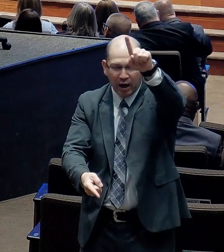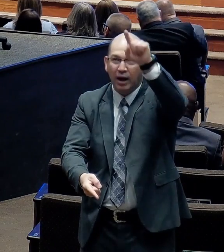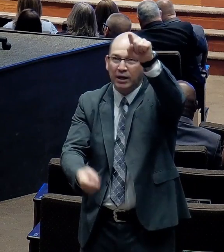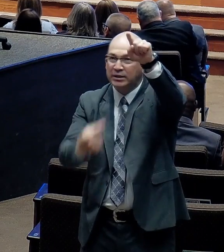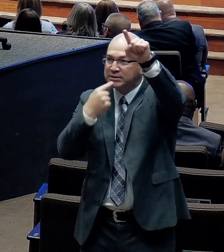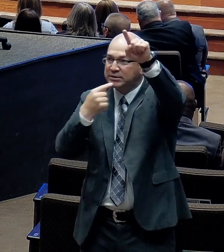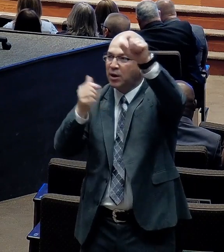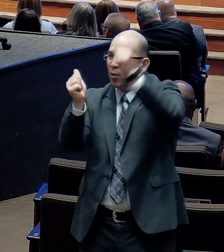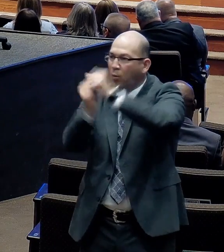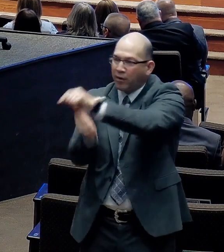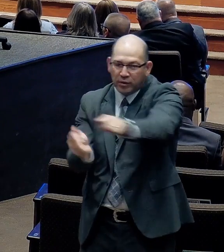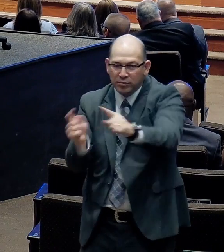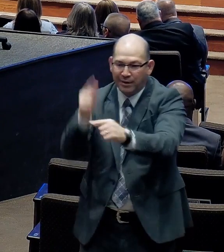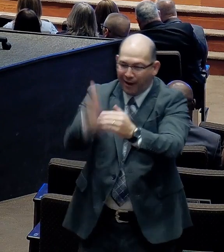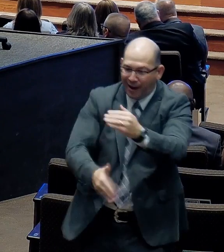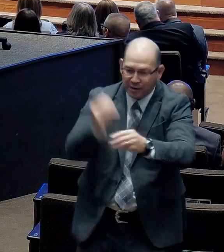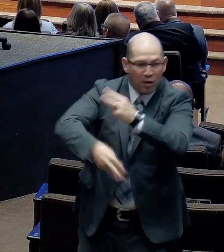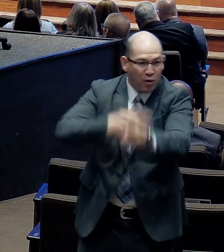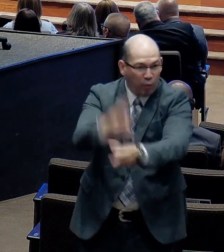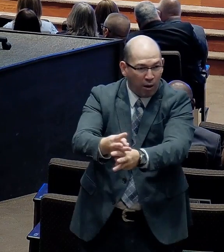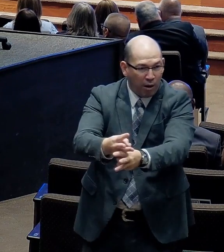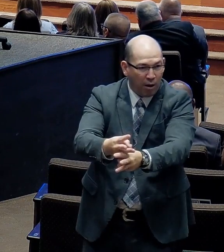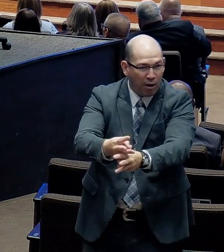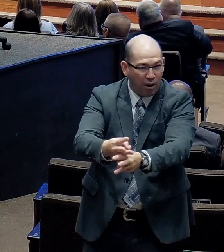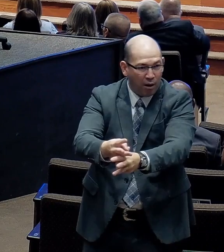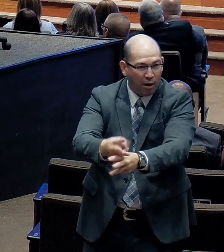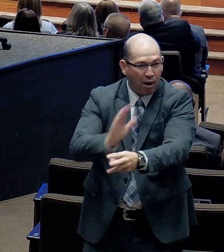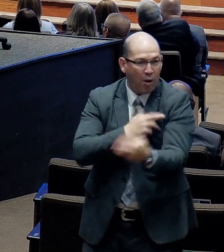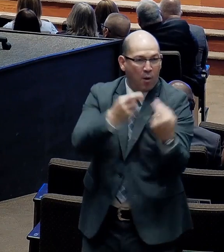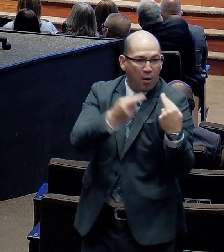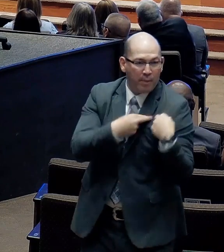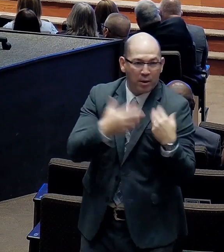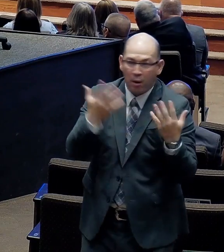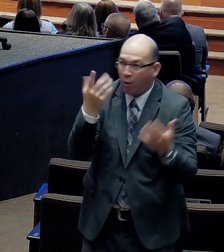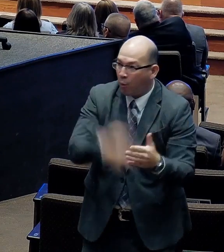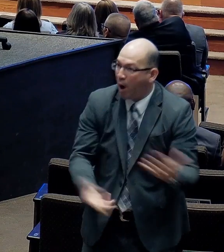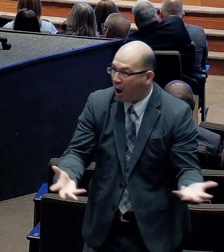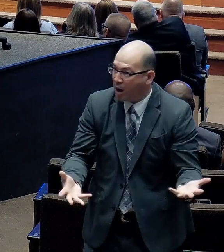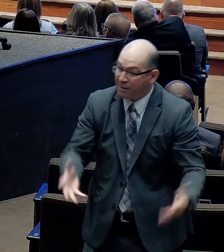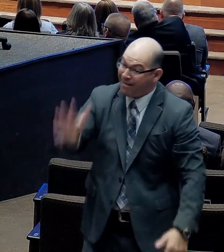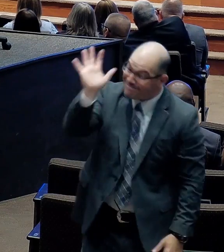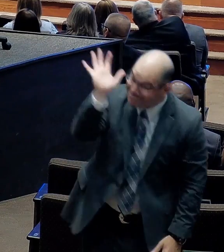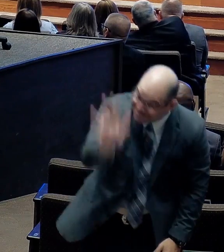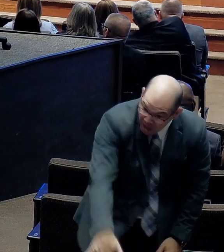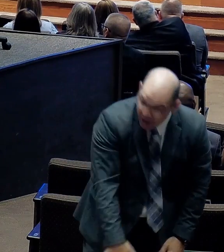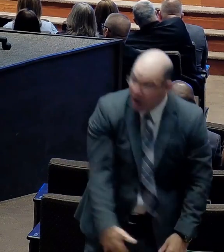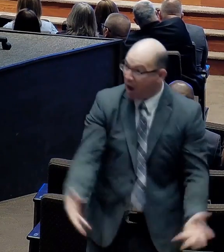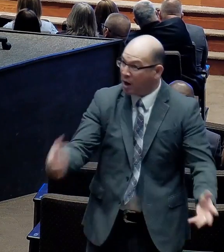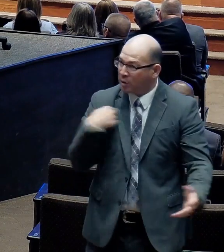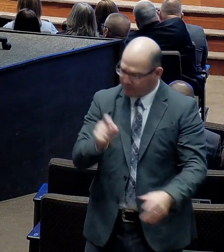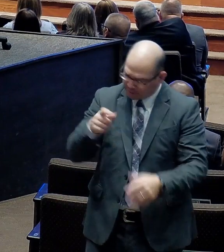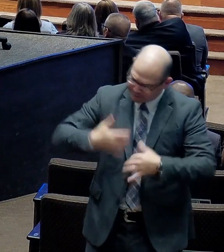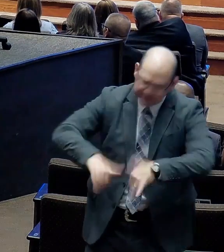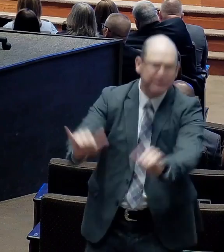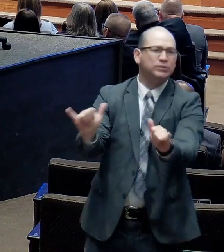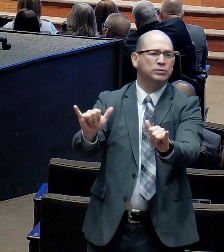of the world. That's our job. That's what we've been doing for 35 years. That's what we must do today. Nothing has changed.